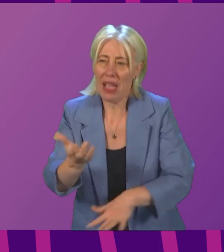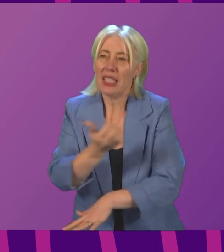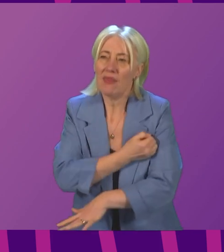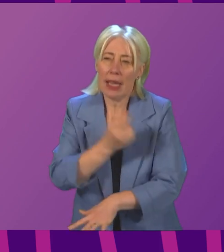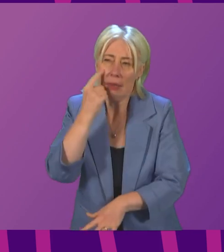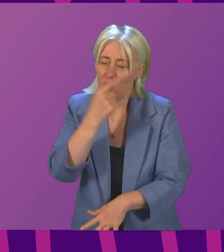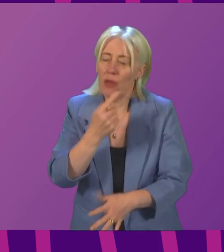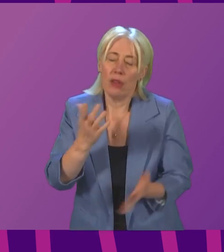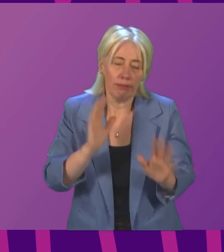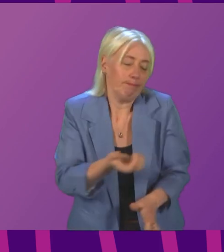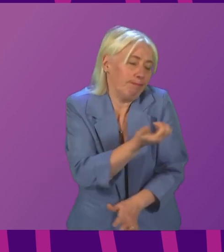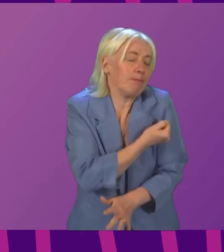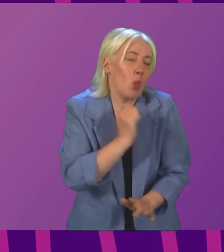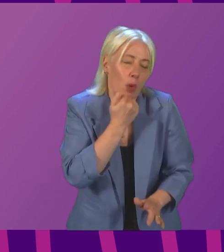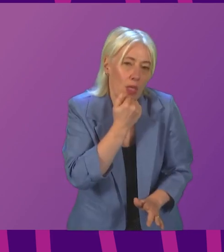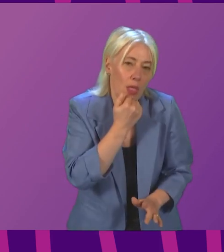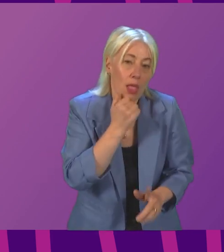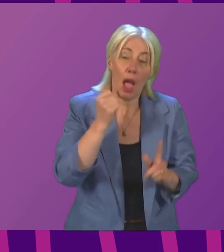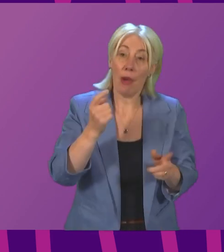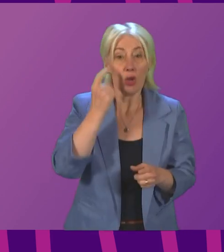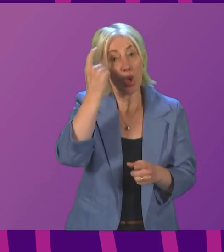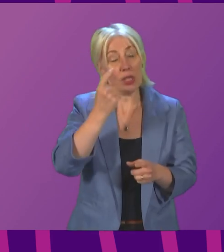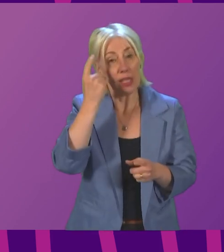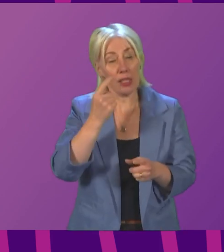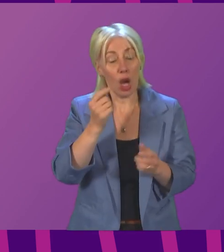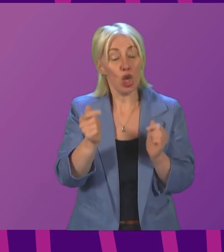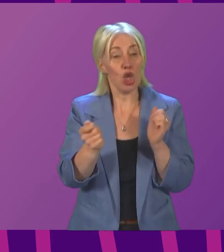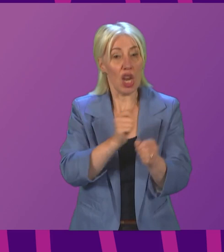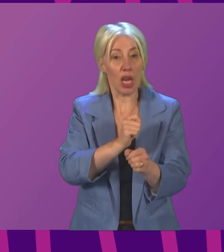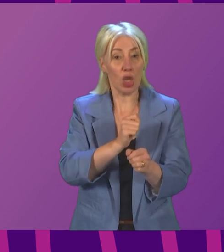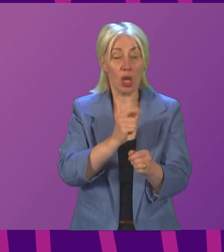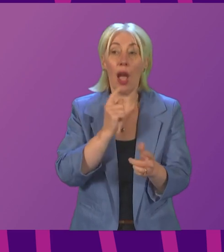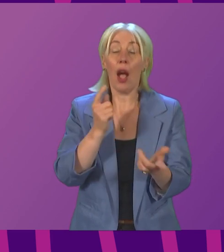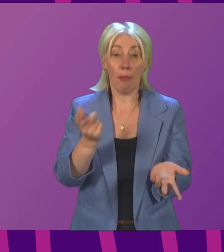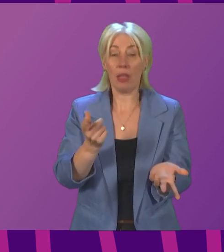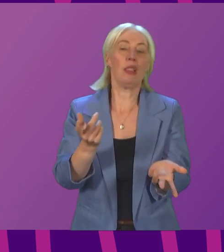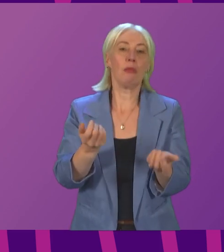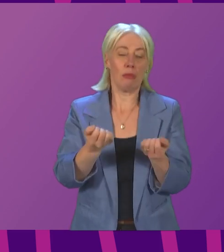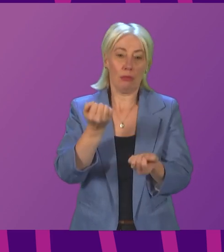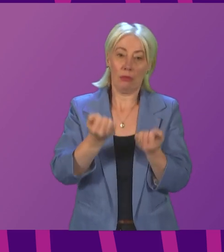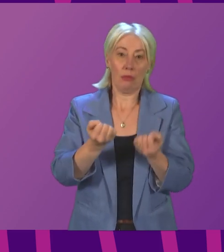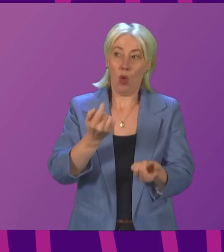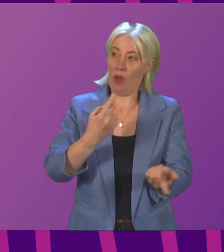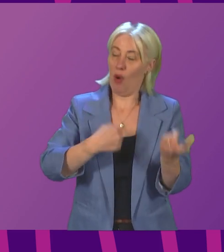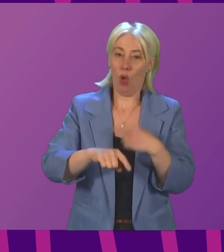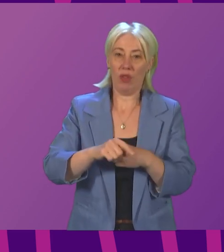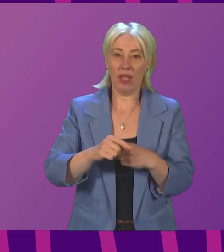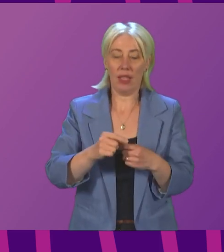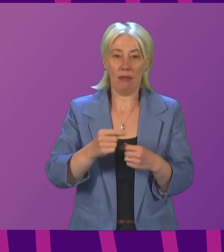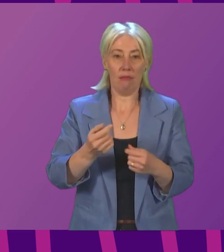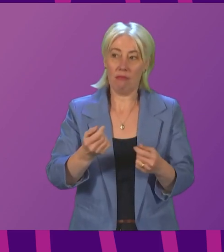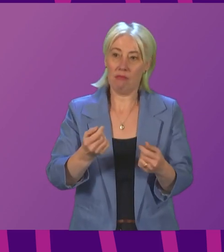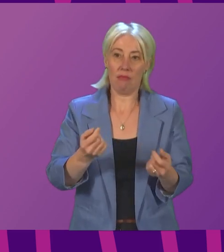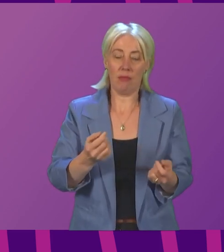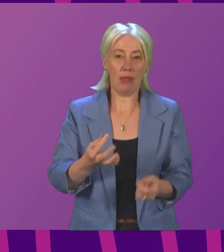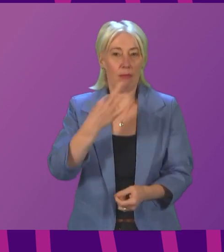a point where your consideration changes because you make a judgment that we have already got all of the gains of increased vaccine